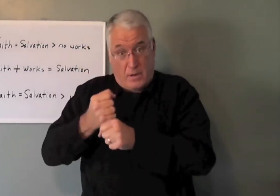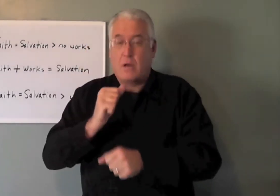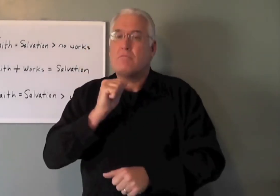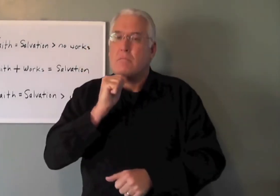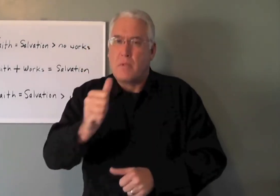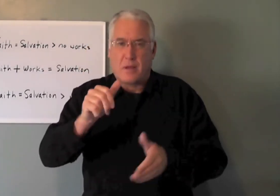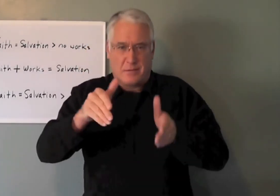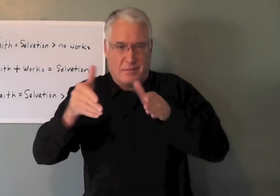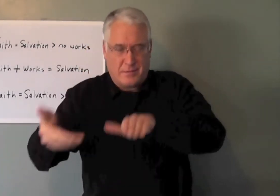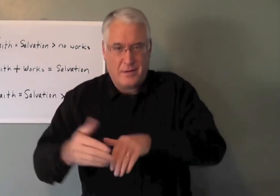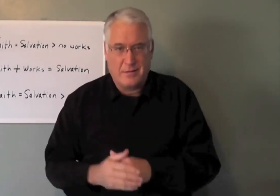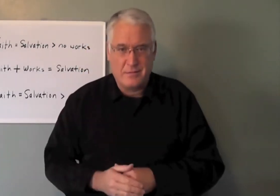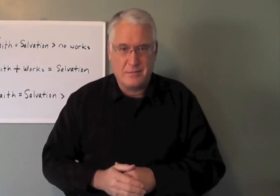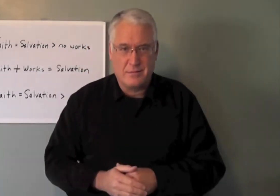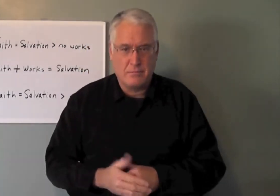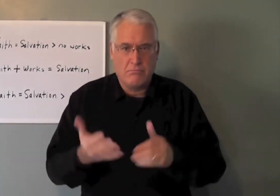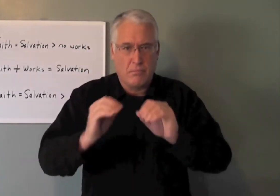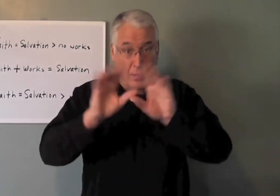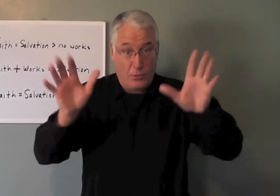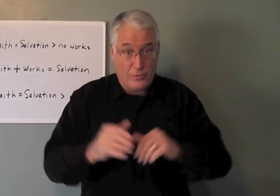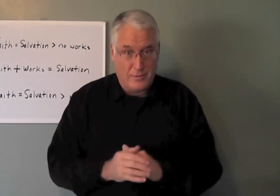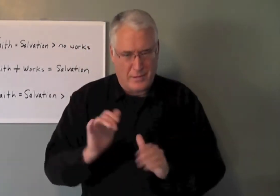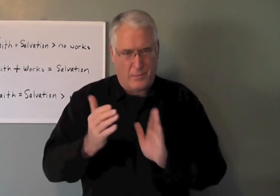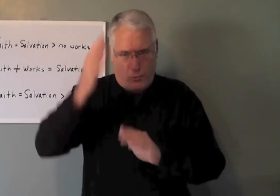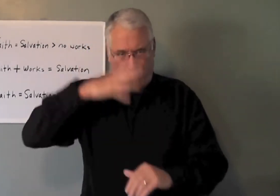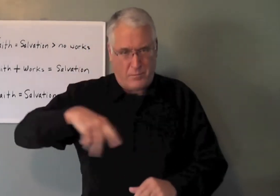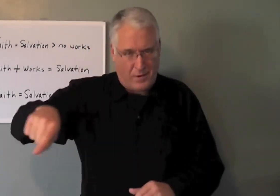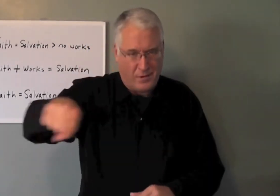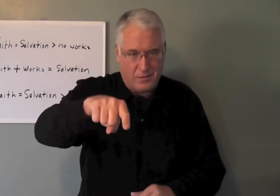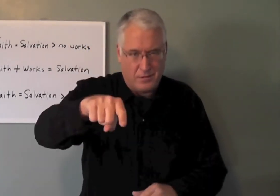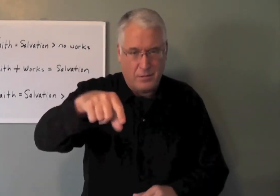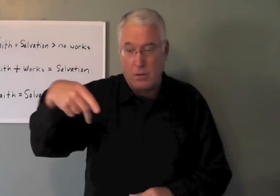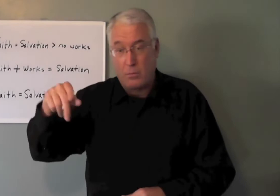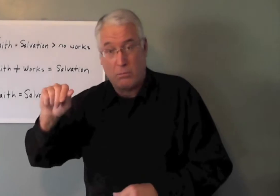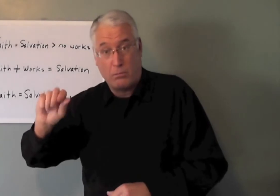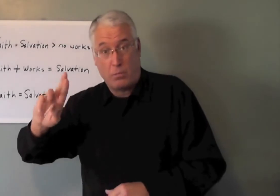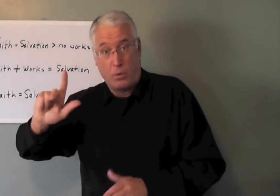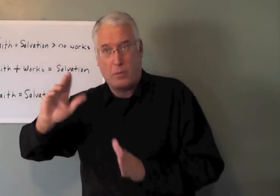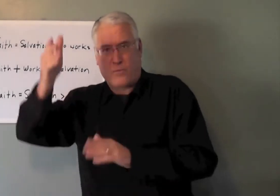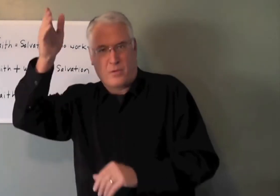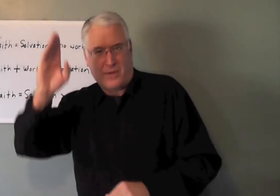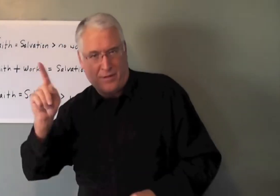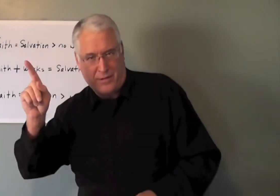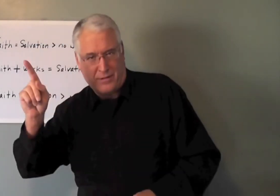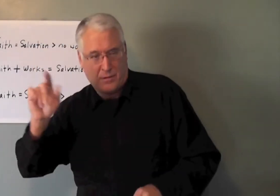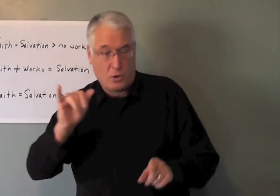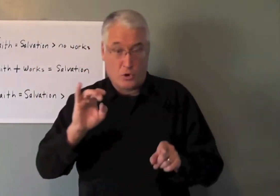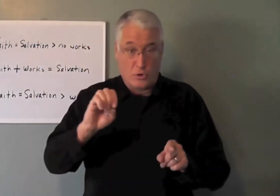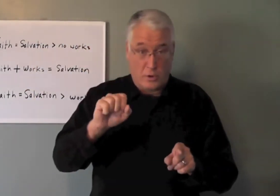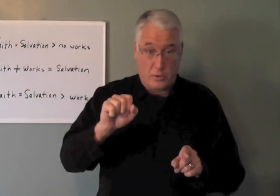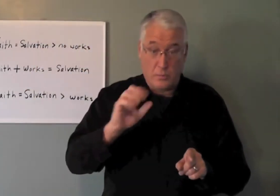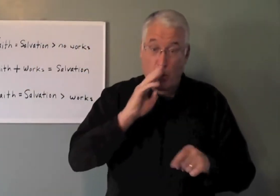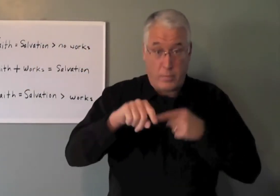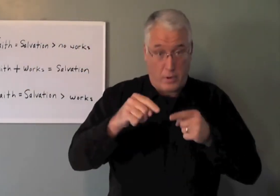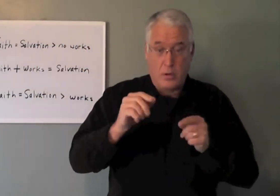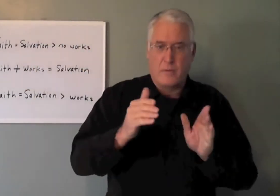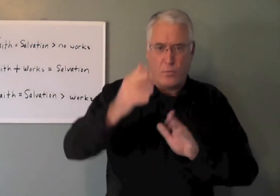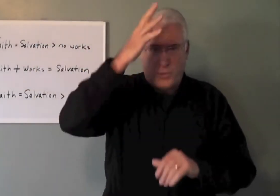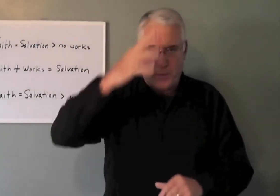works. That their faith is not dead. clear. Paul, he's talking about what happens before God. And James is